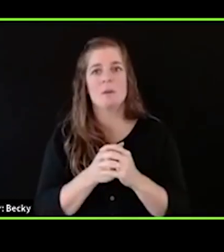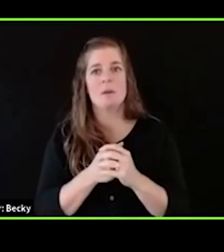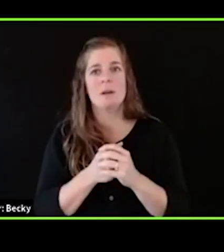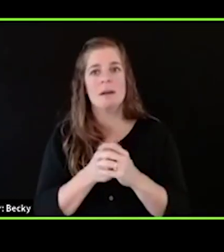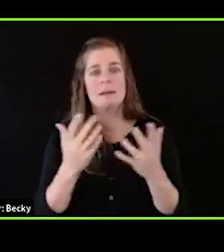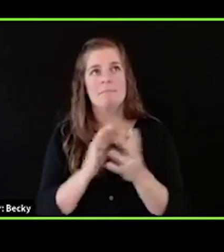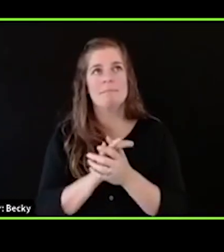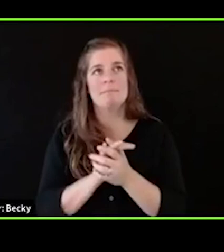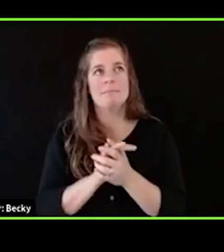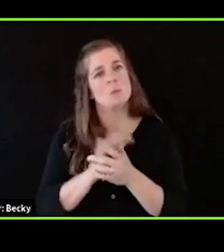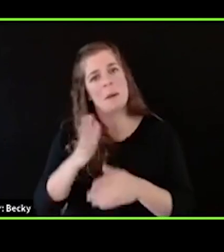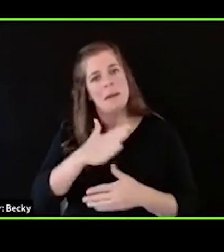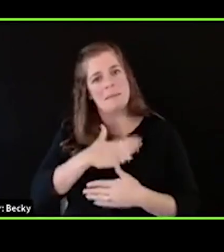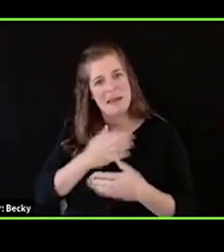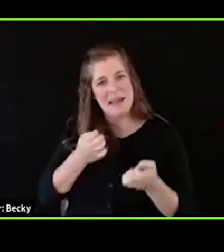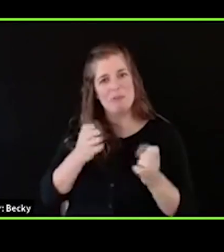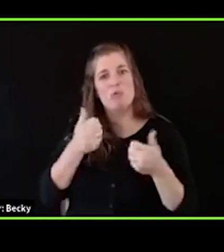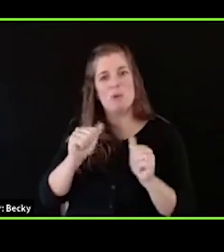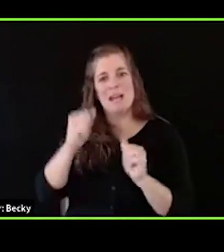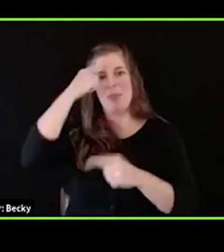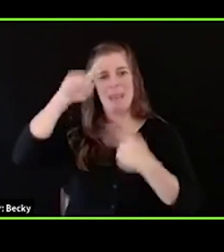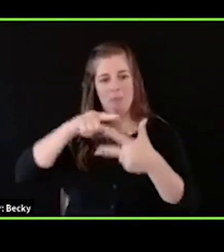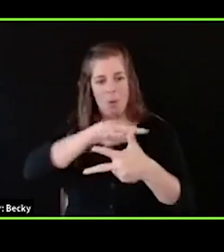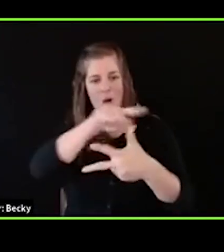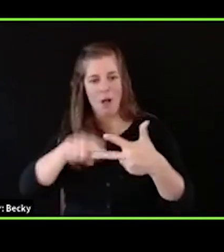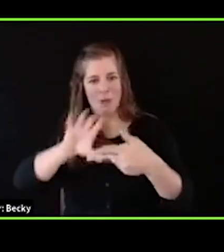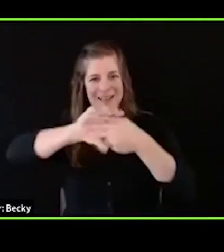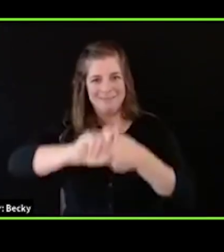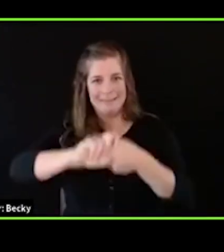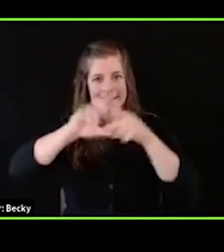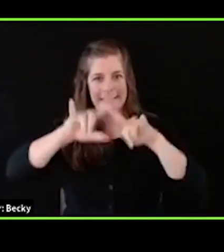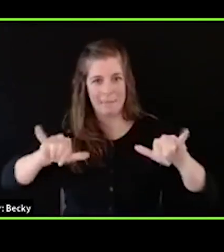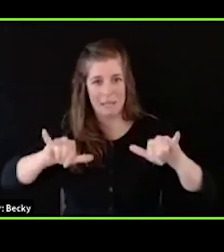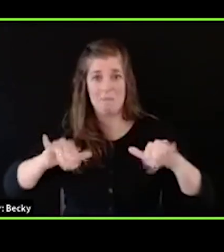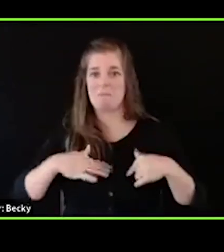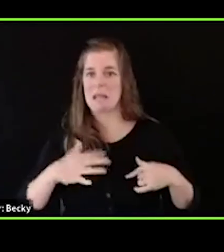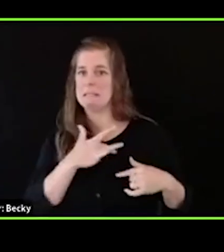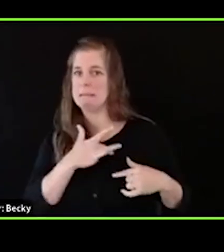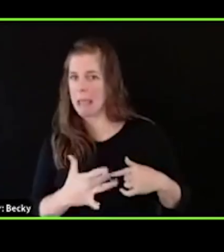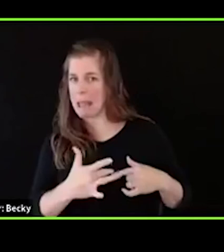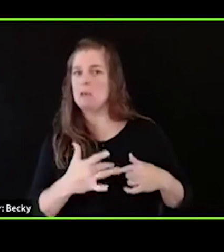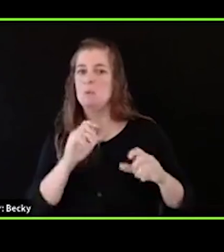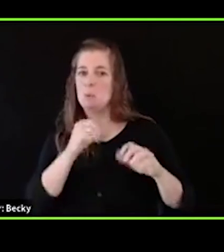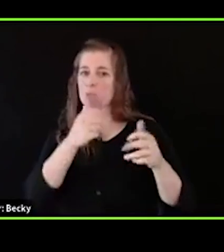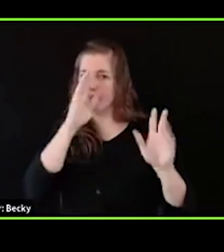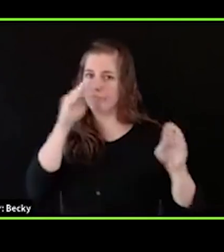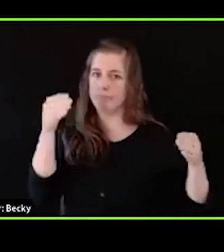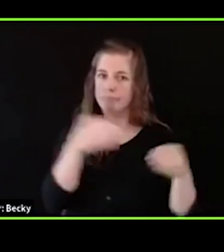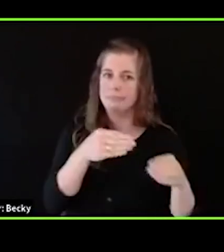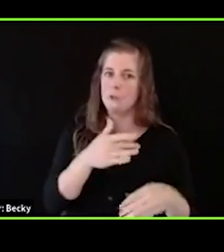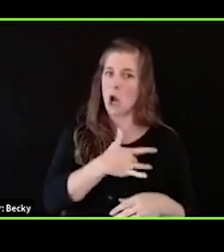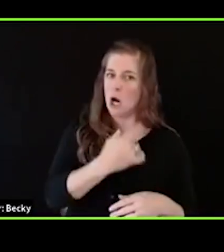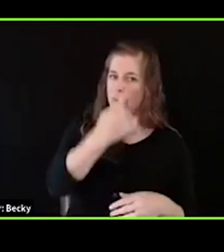my efforts are to always be thinking about sort of all three of those things. My own tendency is more towards hearts and minds, a little bit behaviors, and then